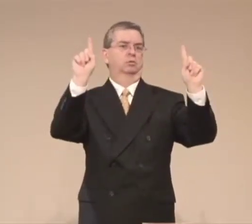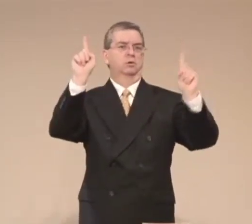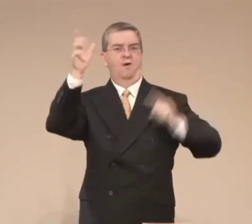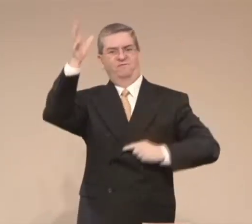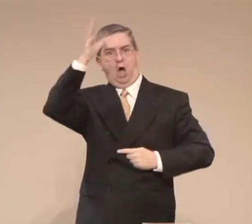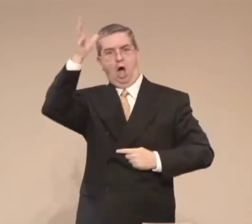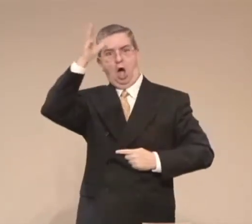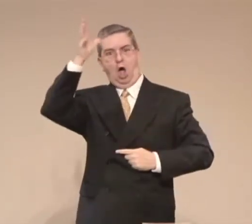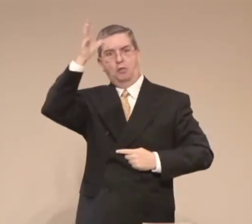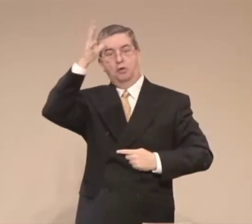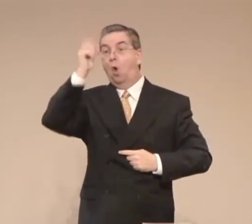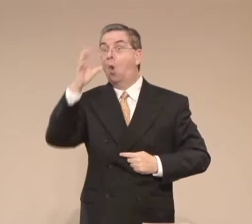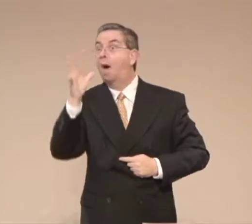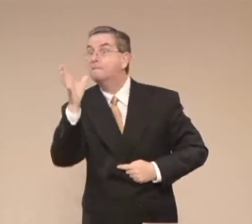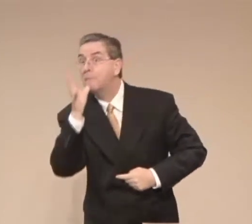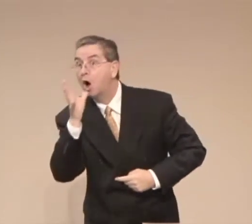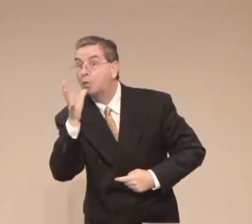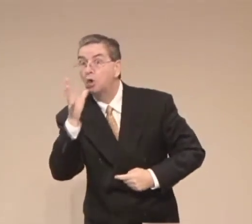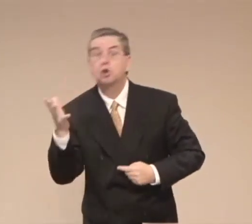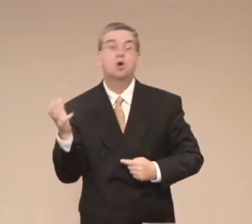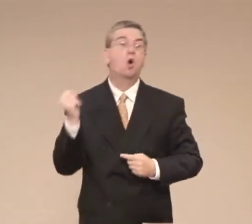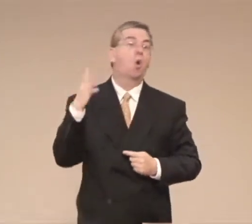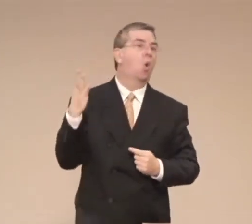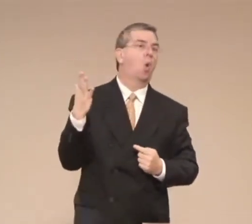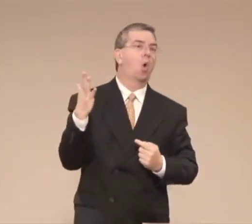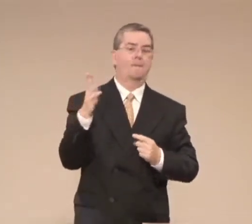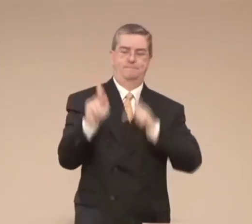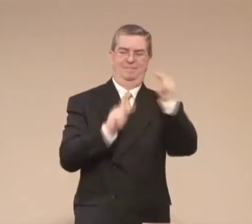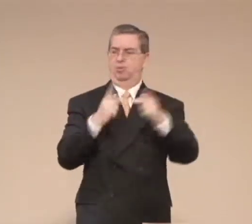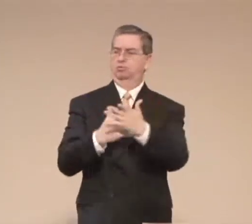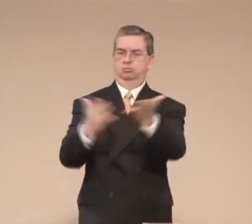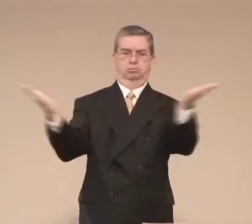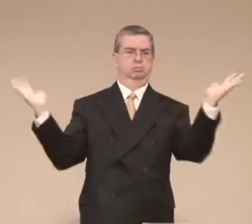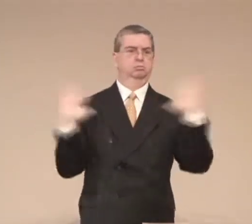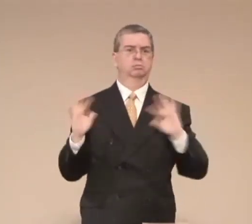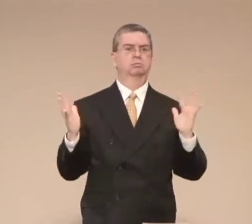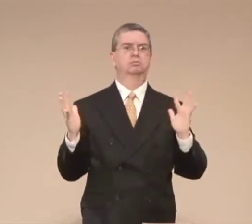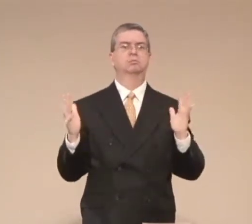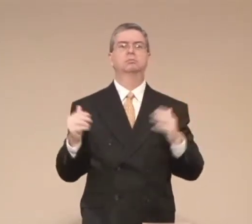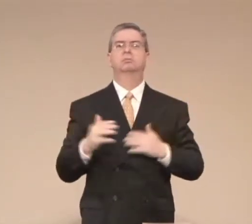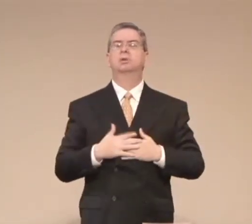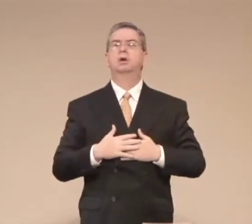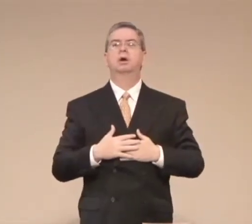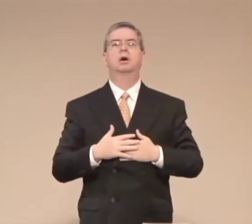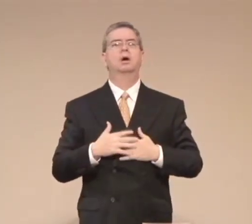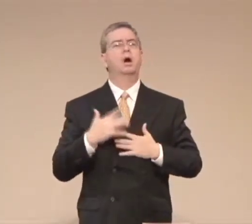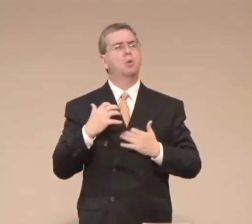Well, there's two very important things that they need to know to be successful.